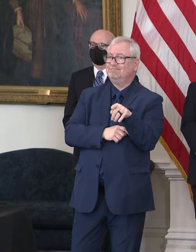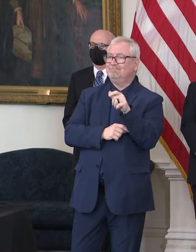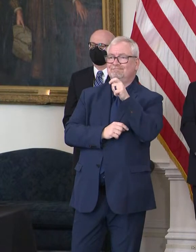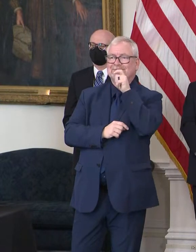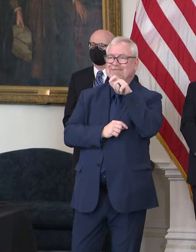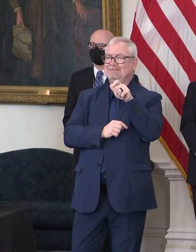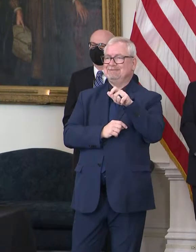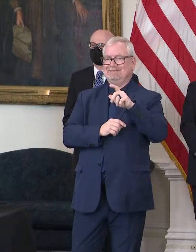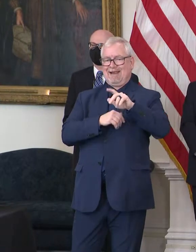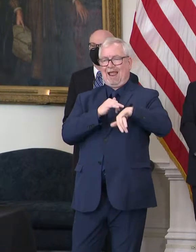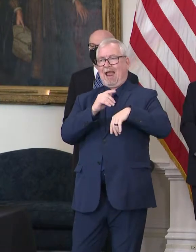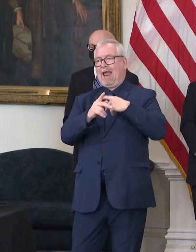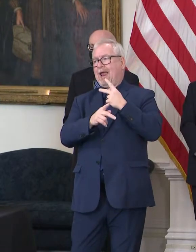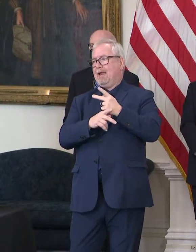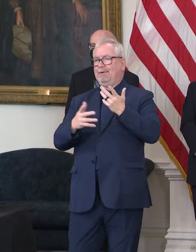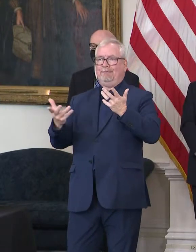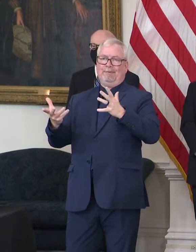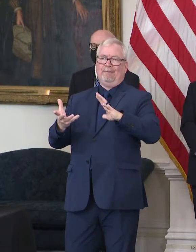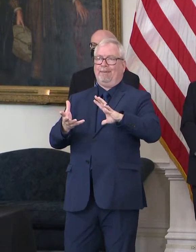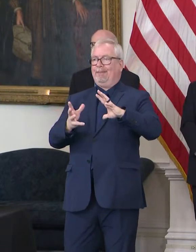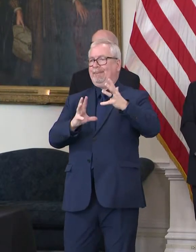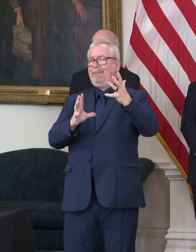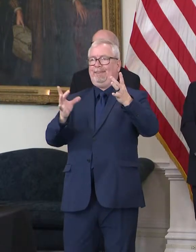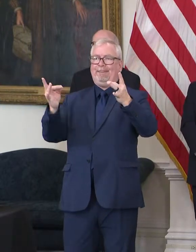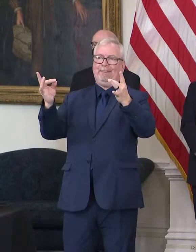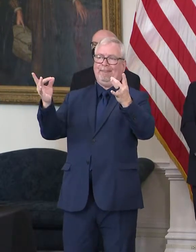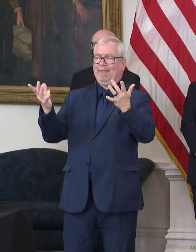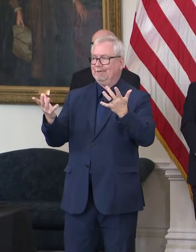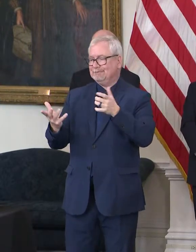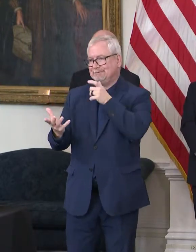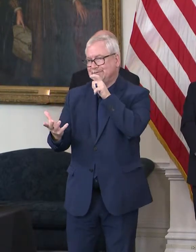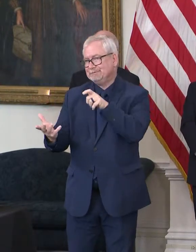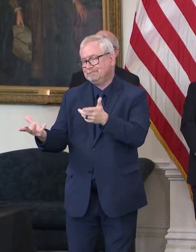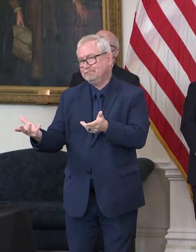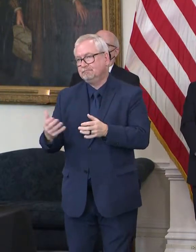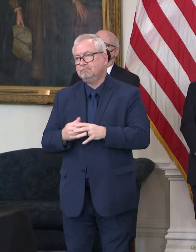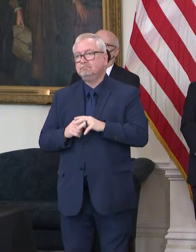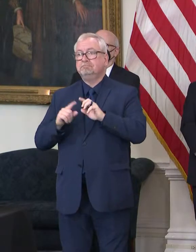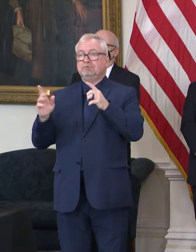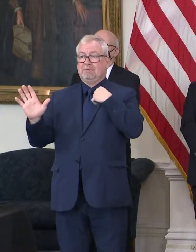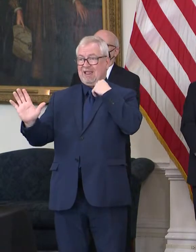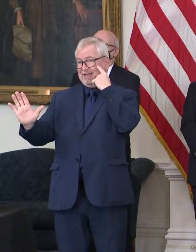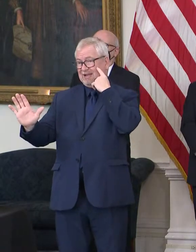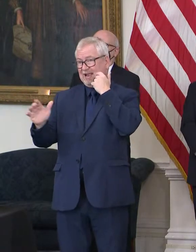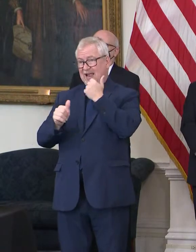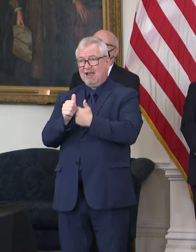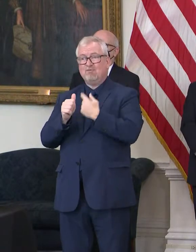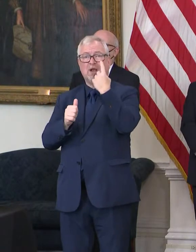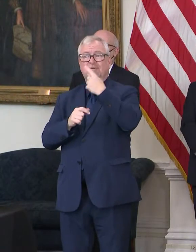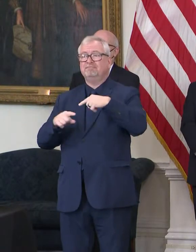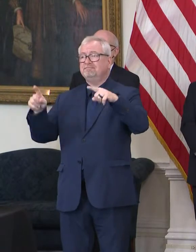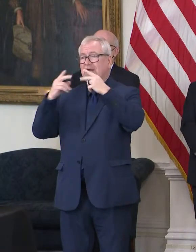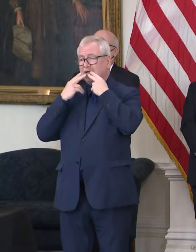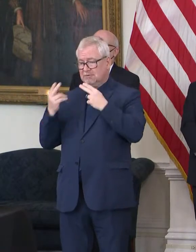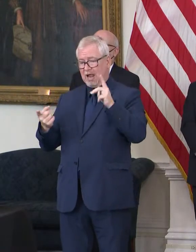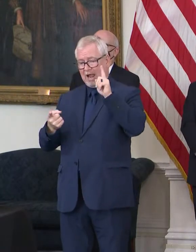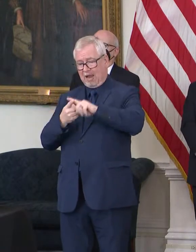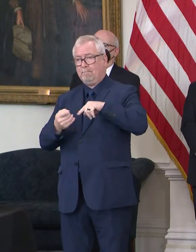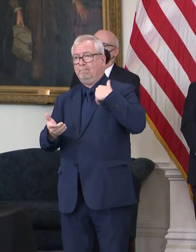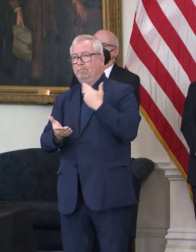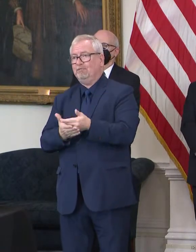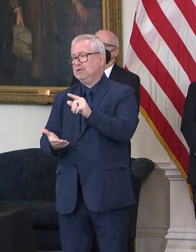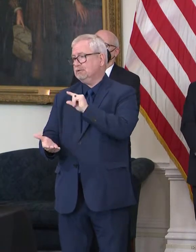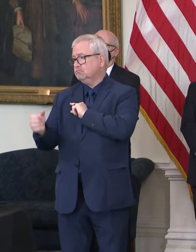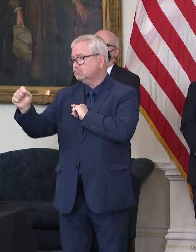But I don't know any of the details of the, of the investigation. Obviously, everyone's innocent until proven guilty. Uh, this is more of a